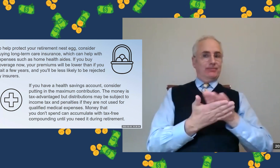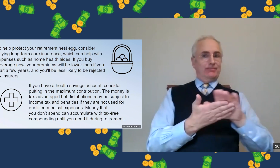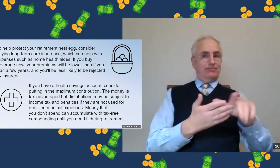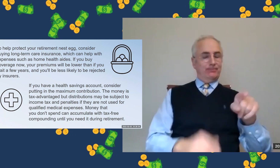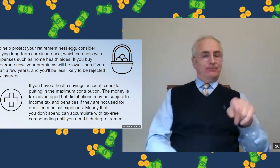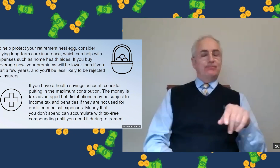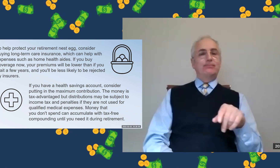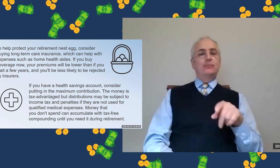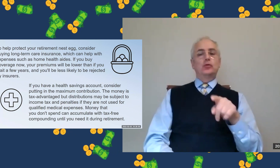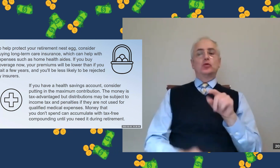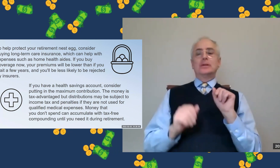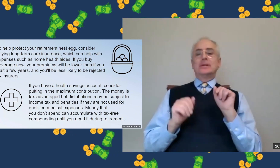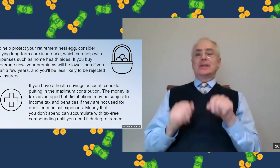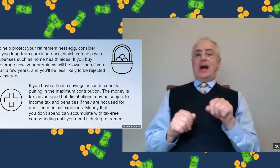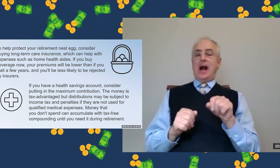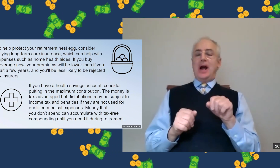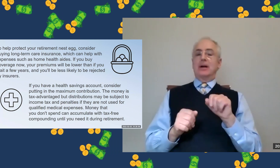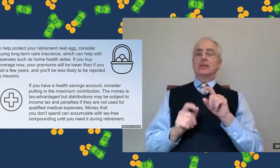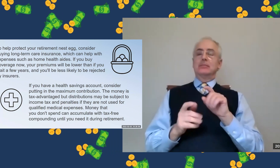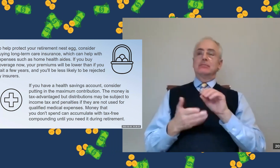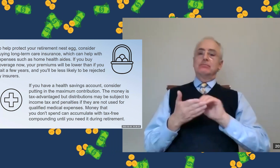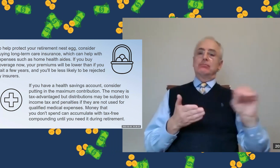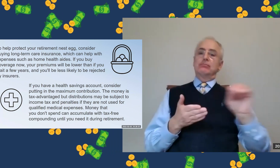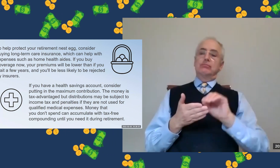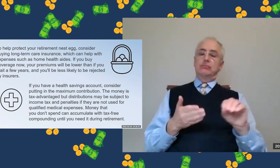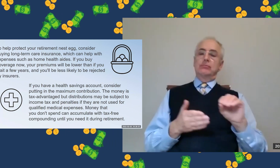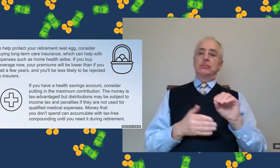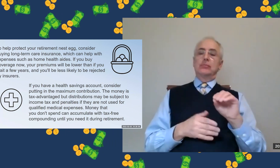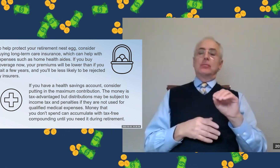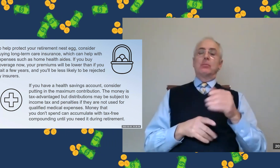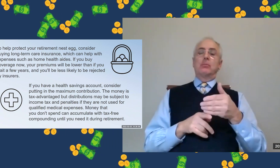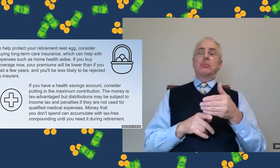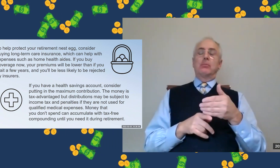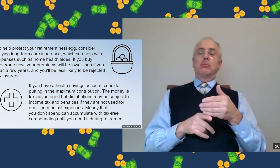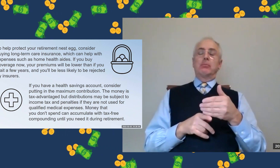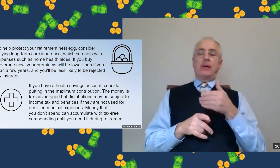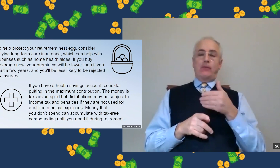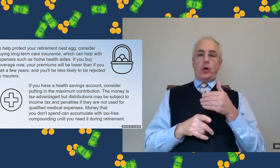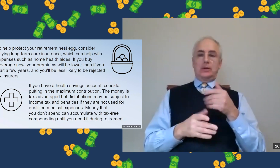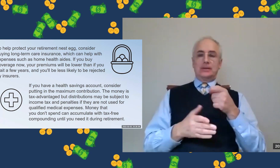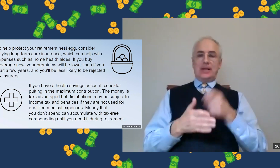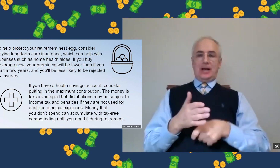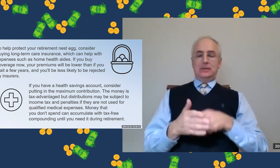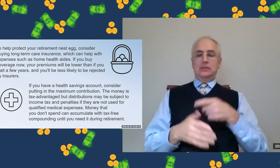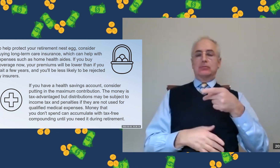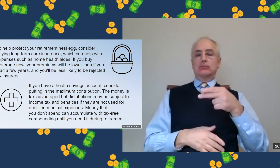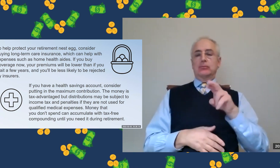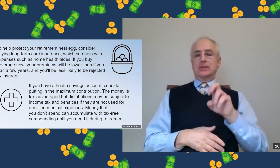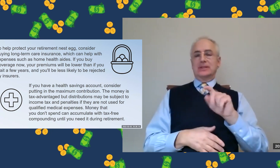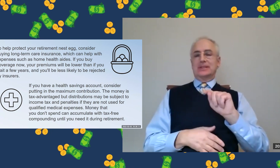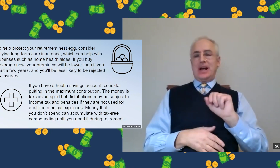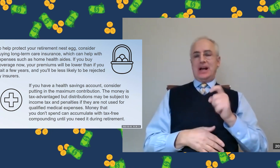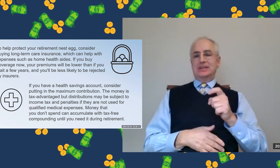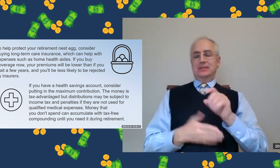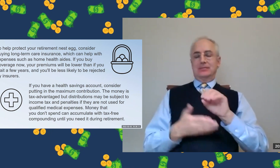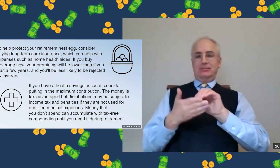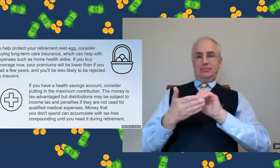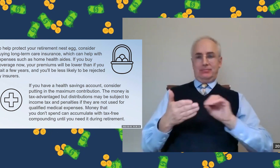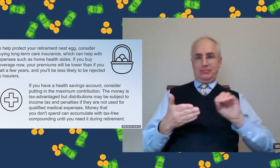And this is a really nice benefit. What it allows you to do is put pre-tax dollars aside.